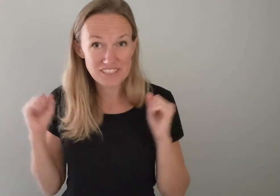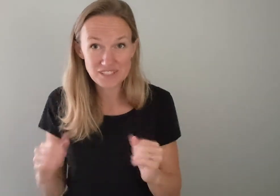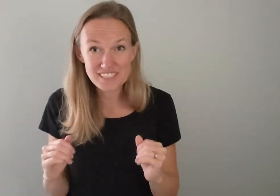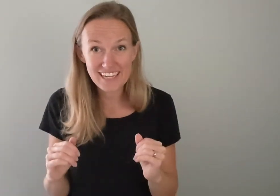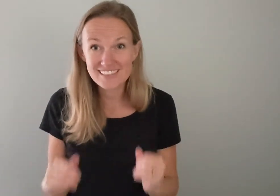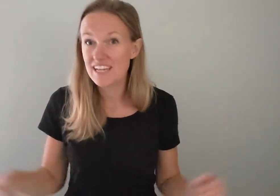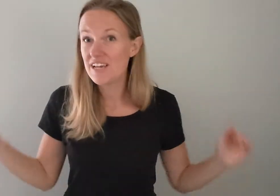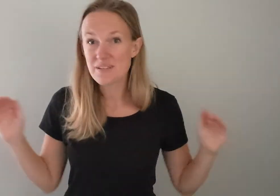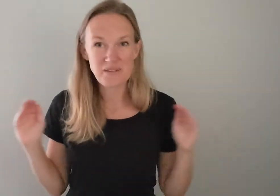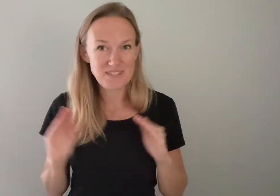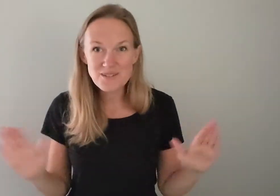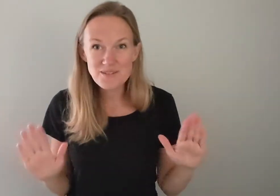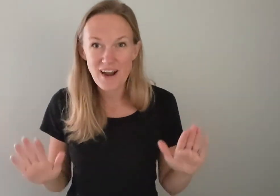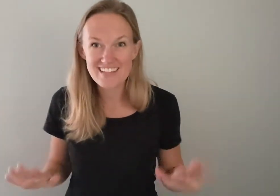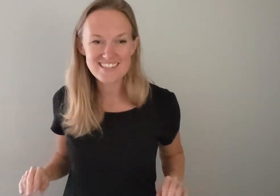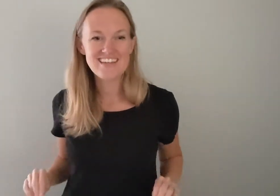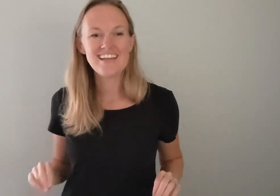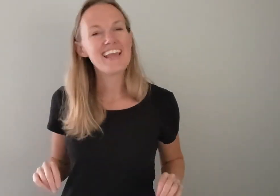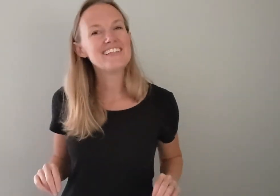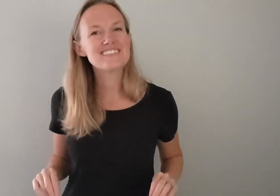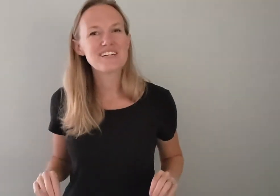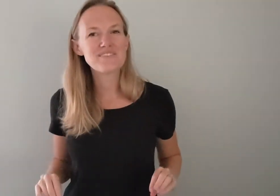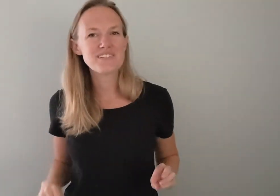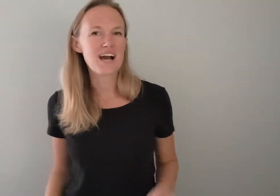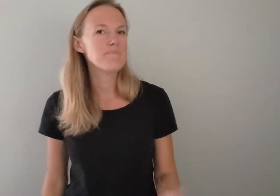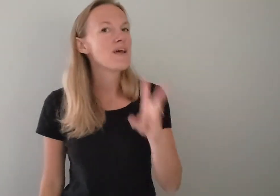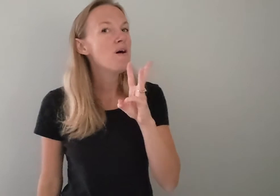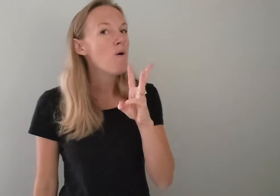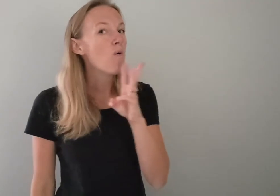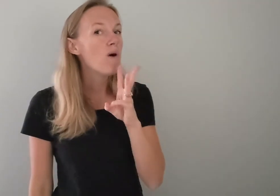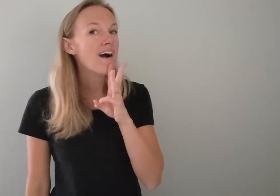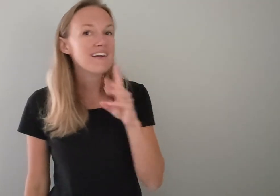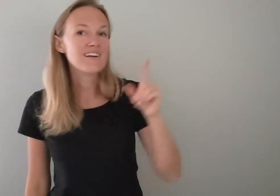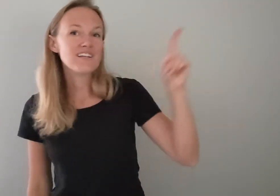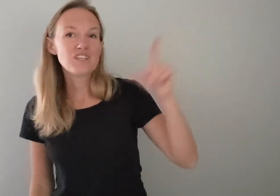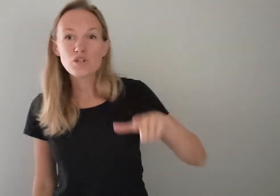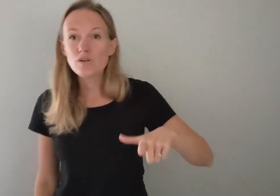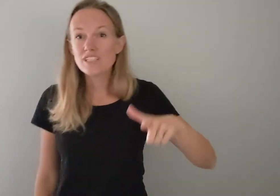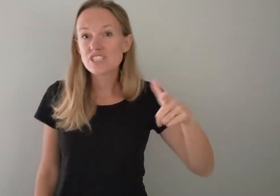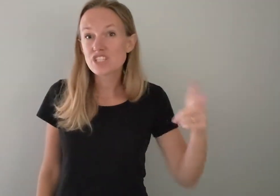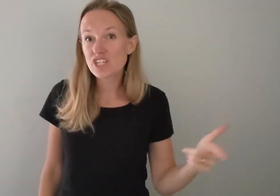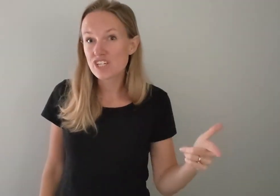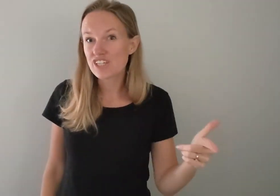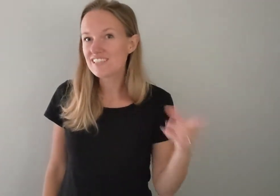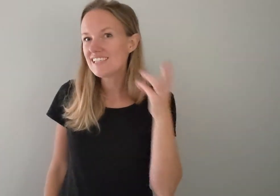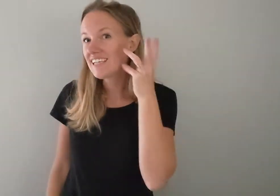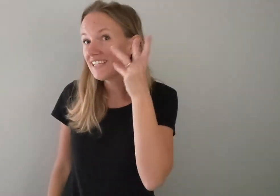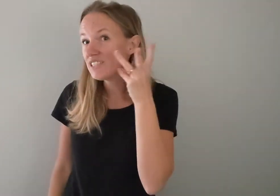can do today's you can do the rest okay let's start from the top water you turned into